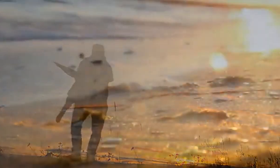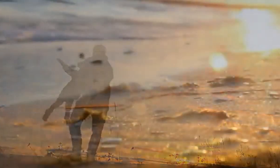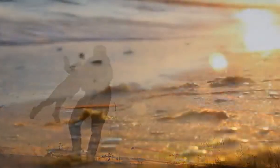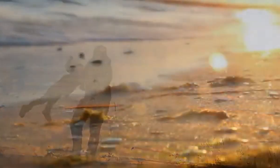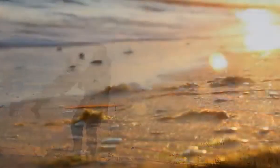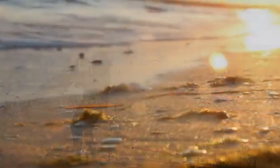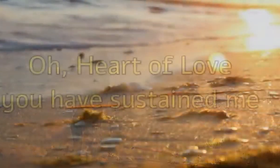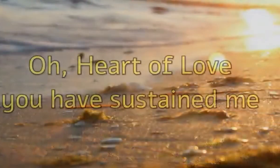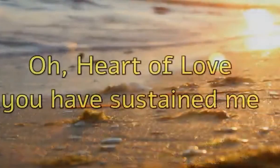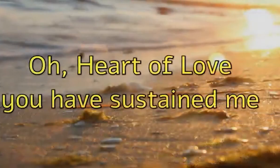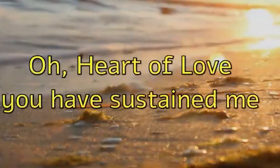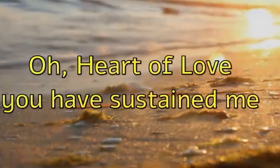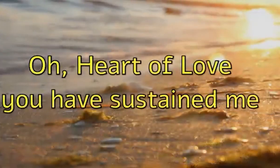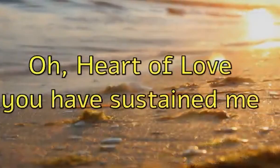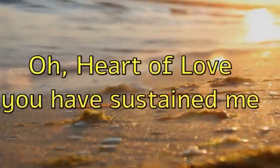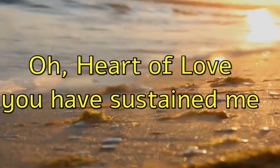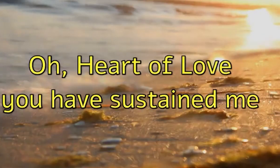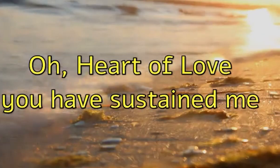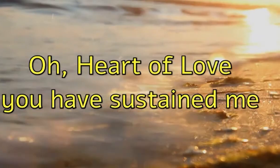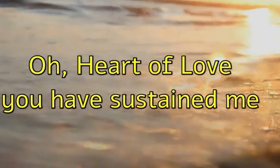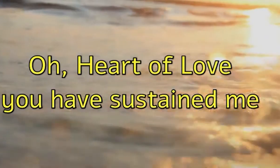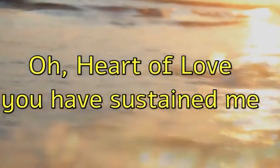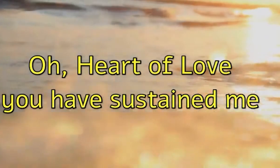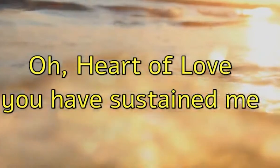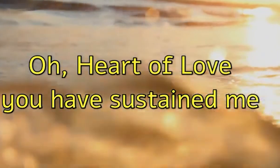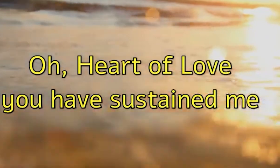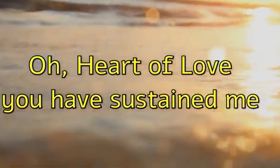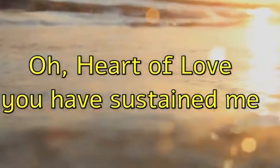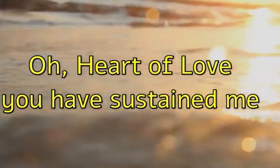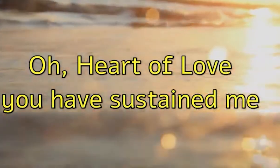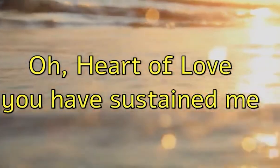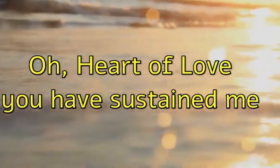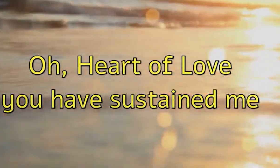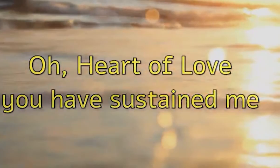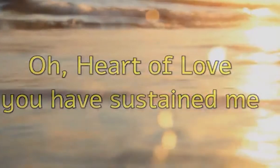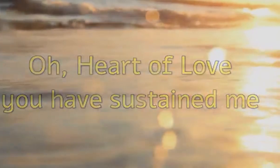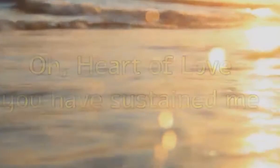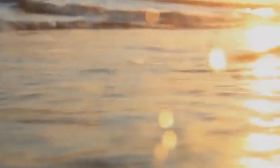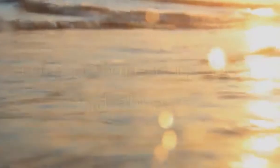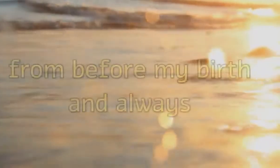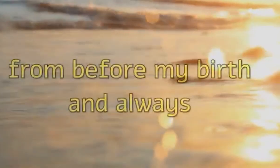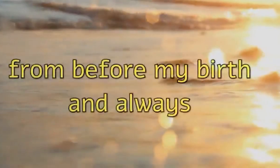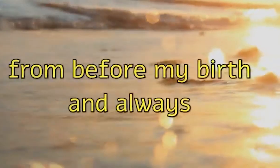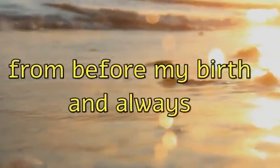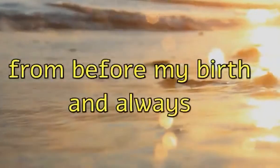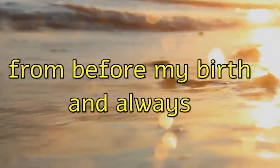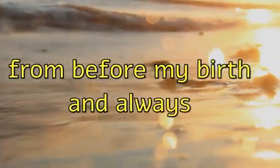oh heart of love you have sustained me from before